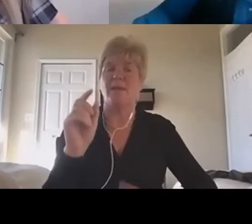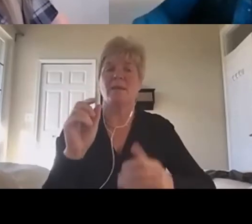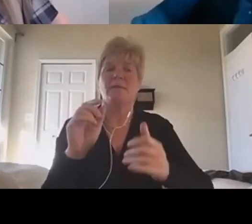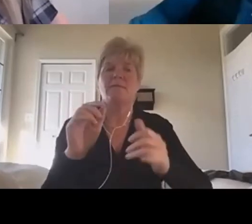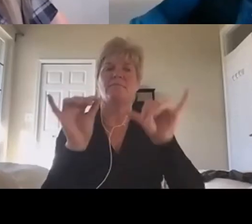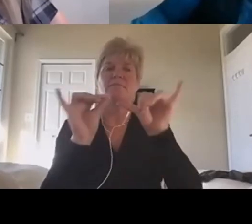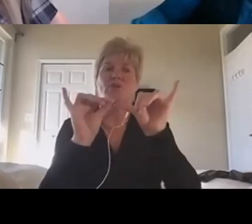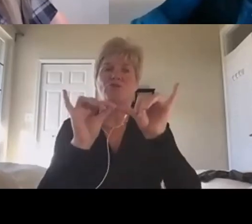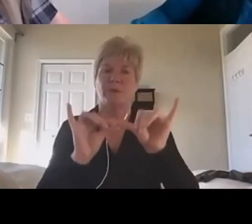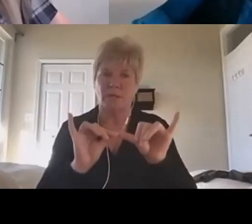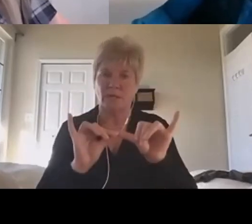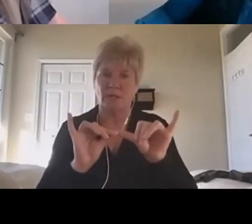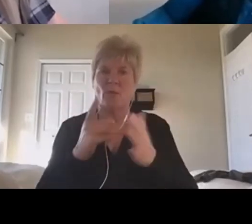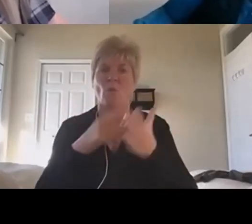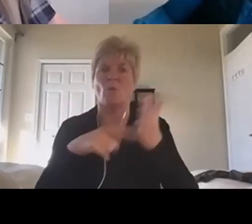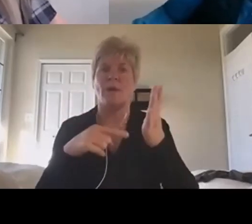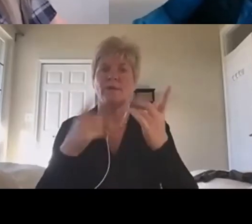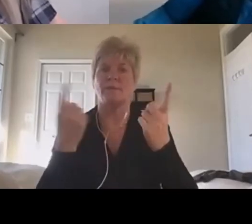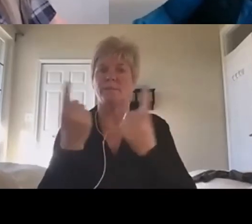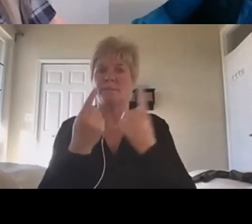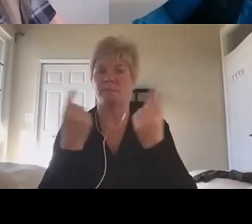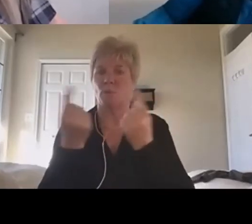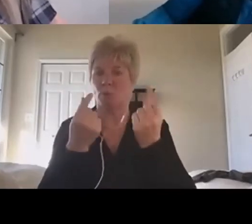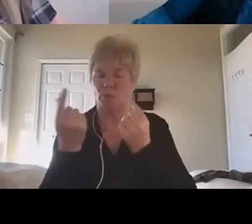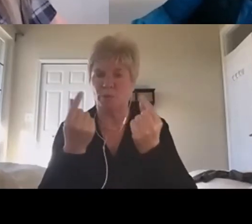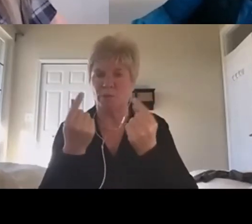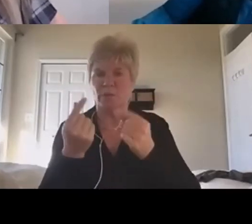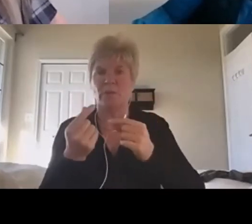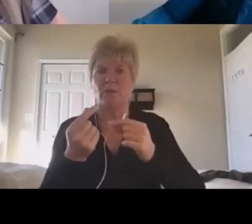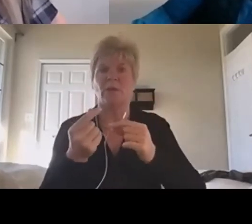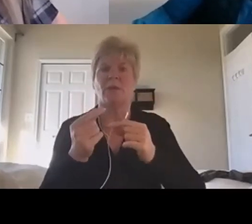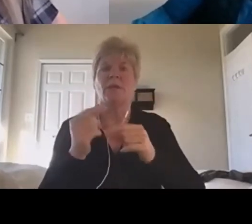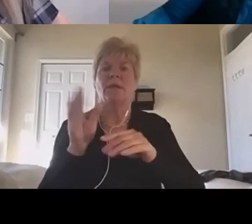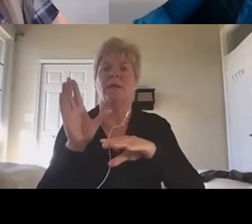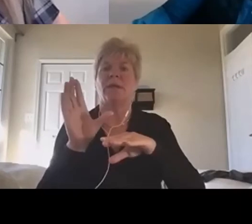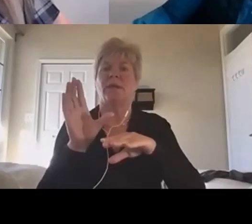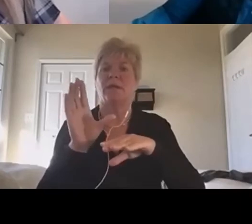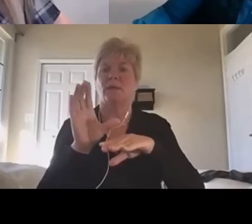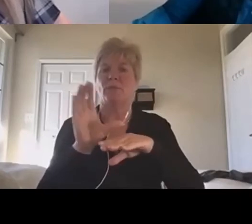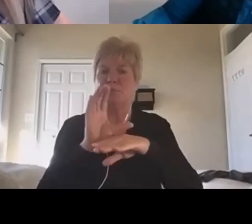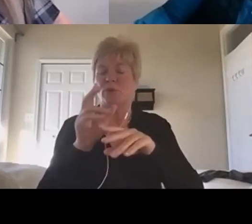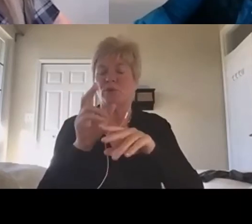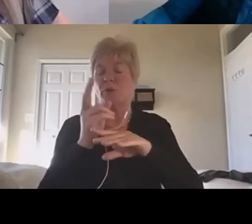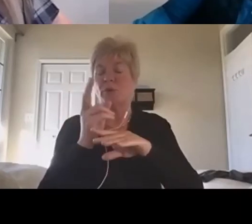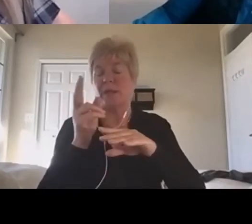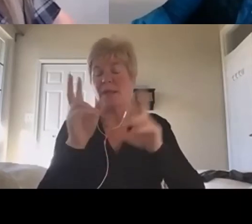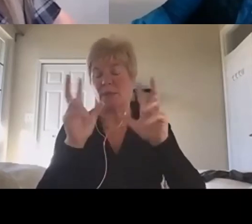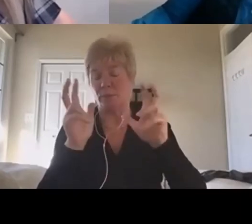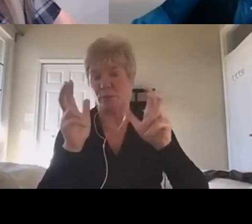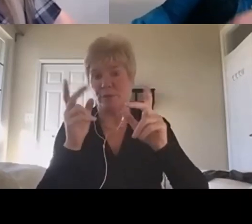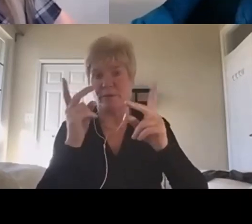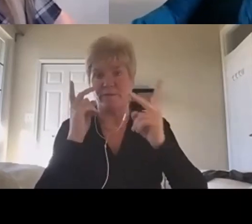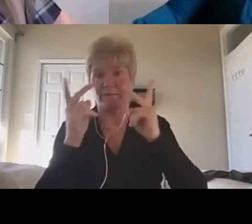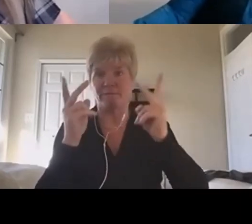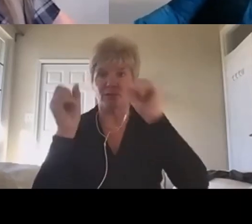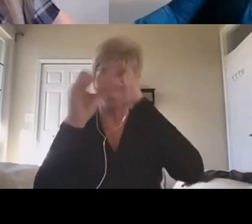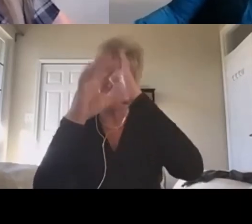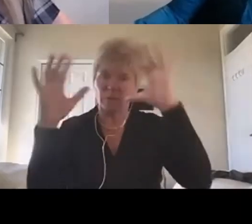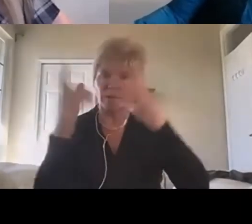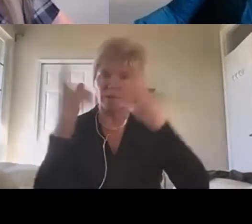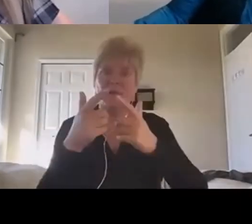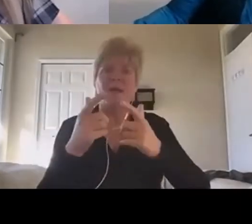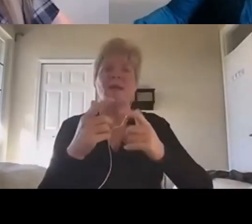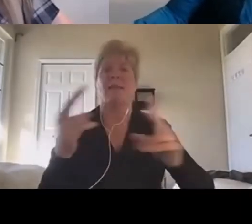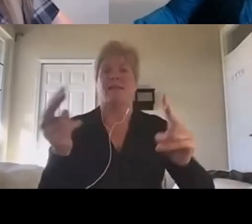people are doing, computer vision, et cetera, there's a lot more data about how people are performing their job.